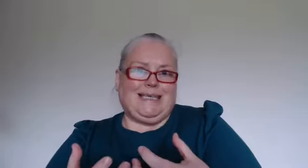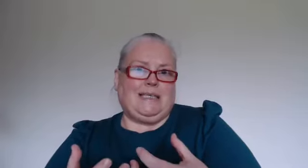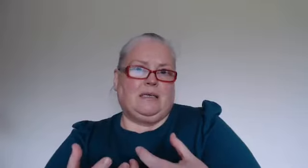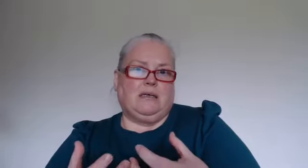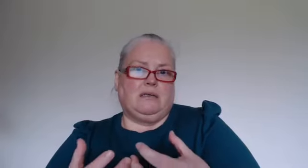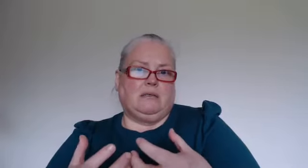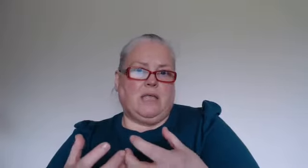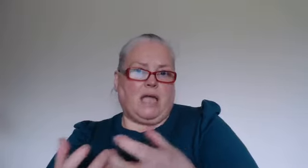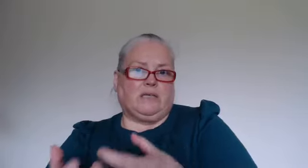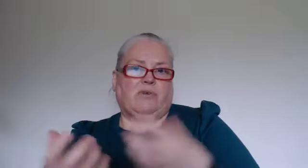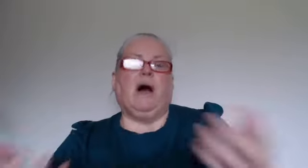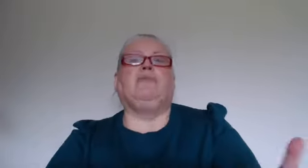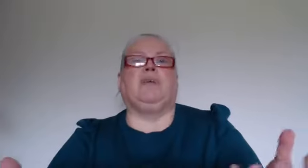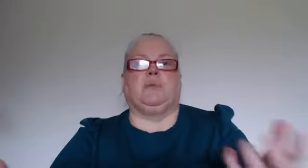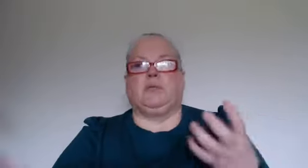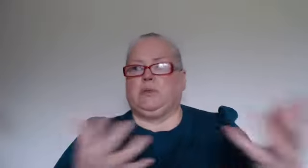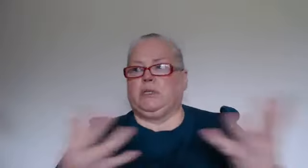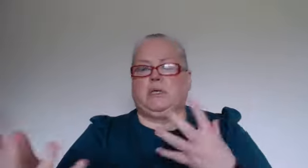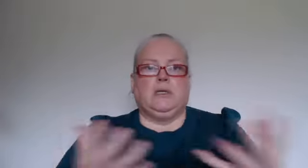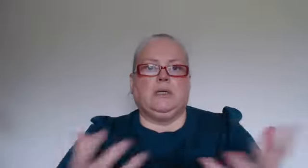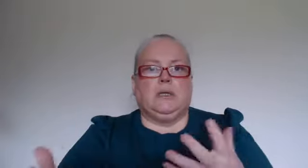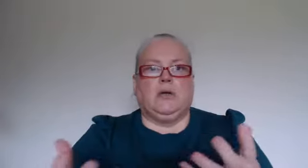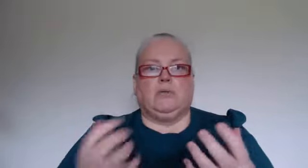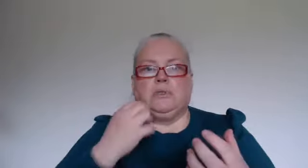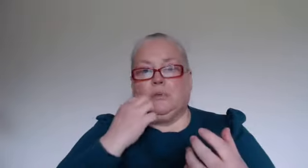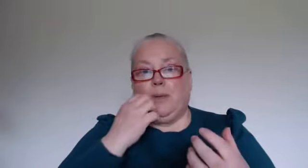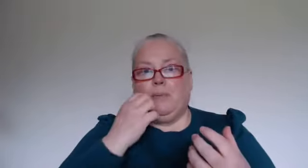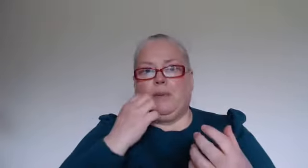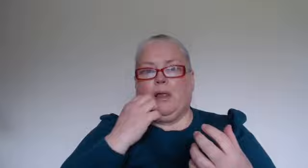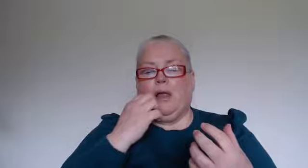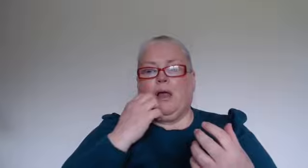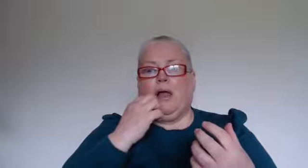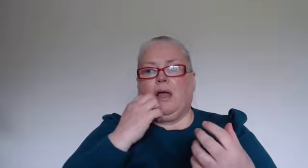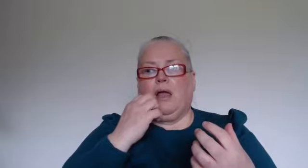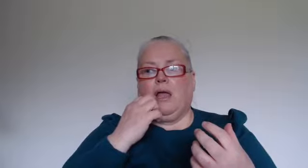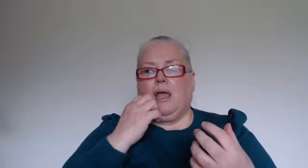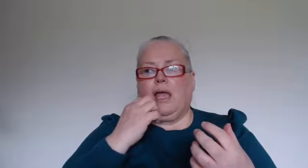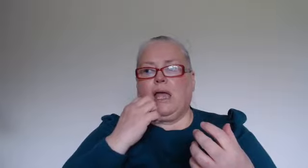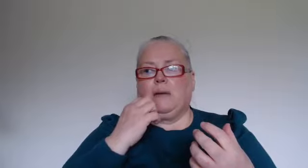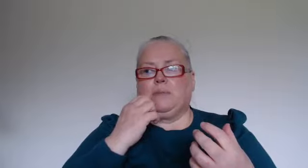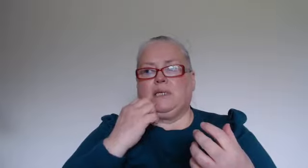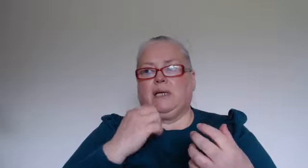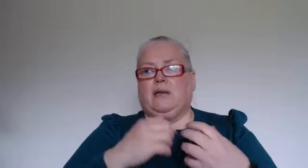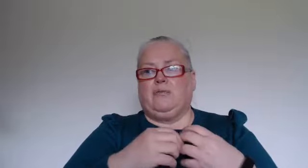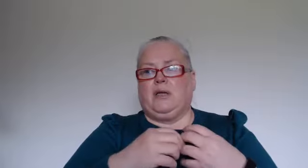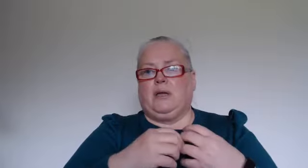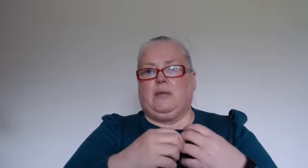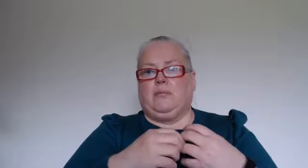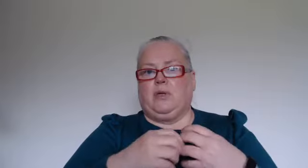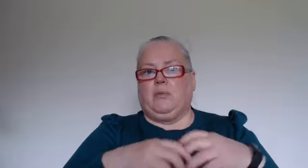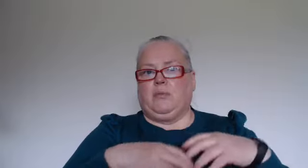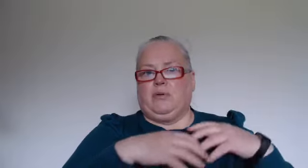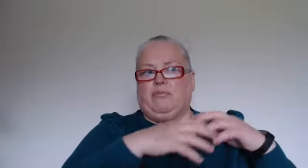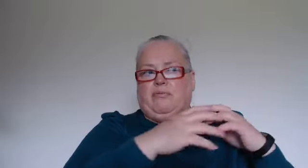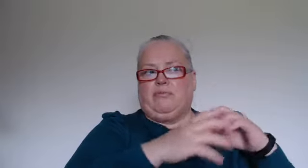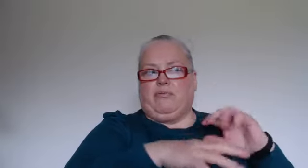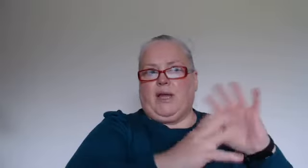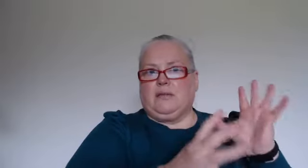negative conflict between you know two people particularly you know maybe friends